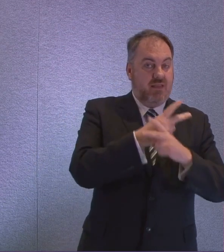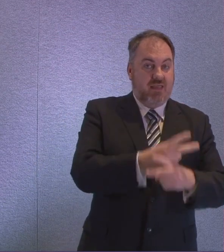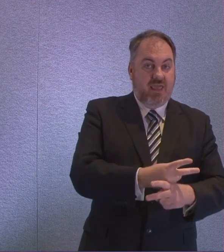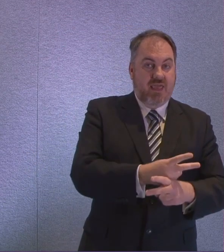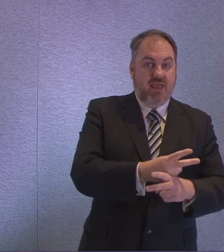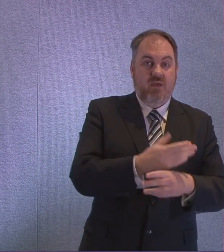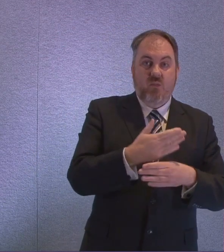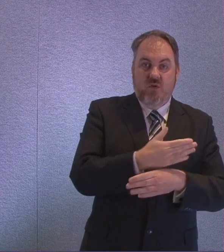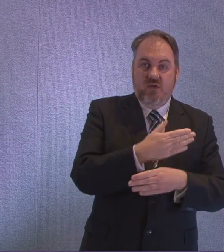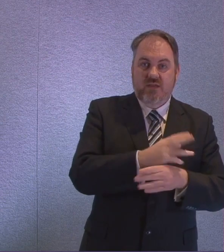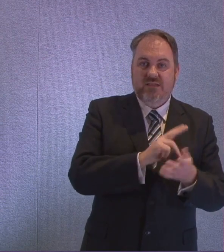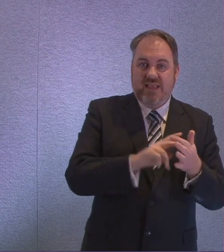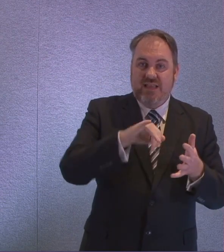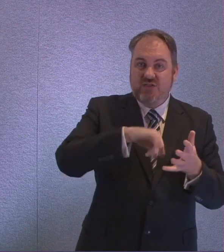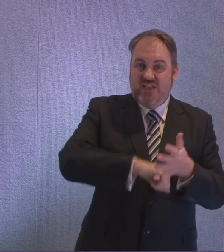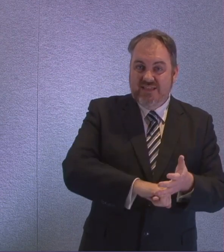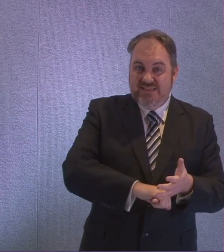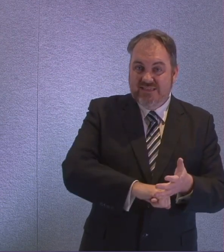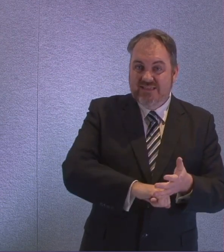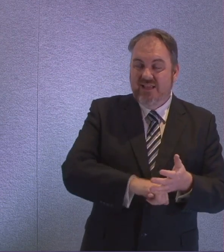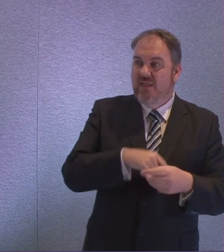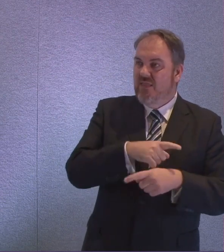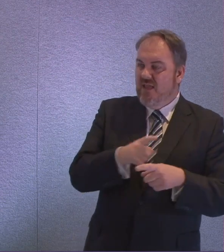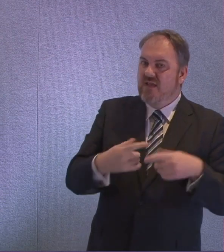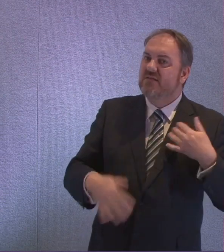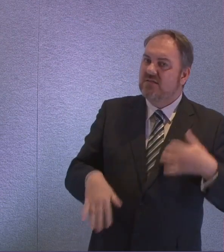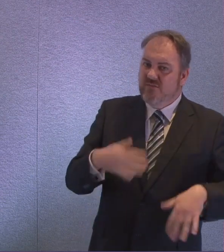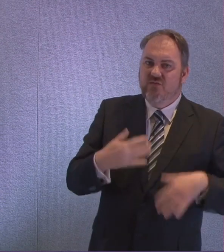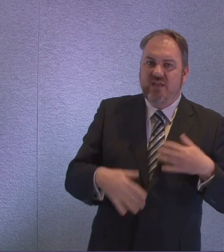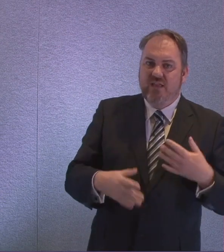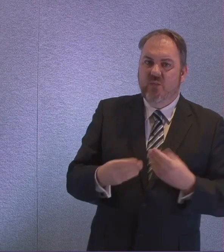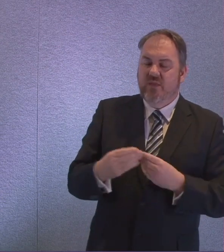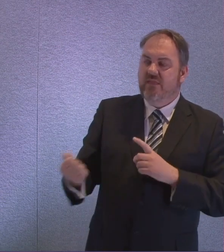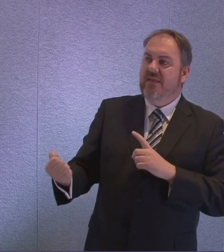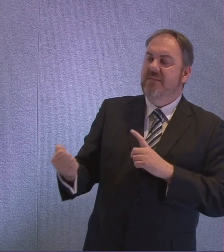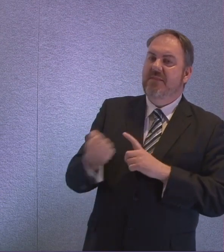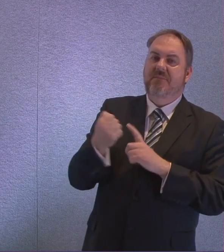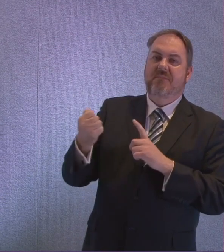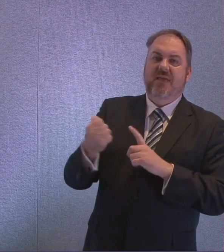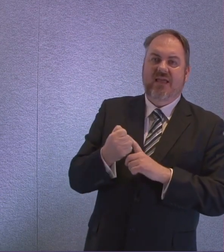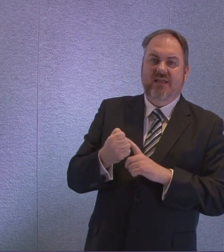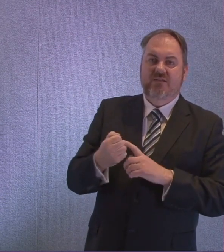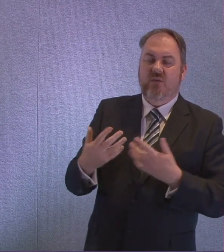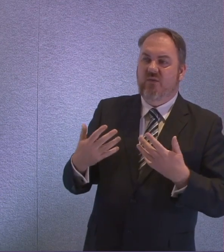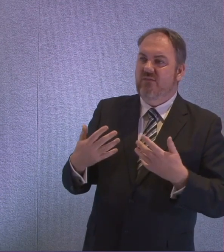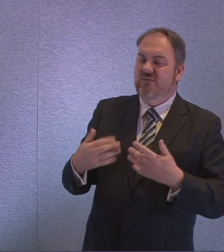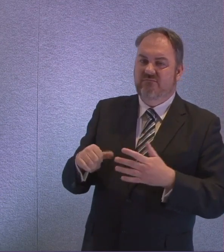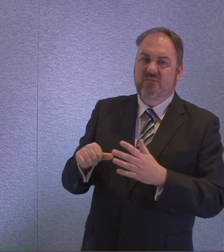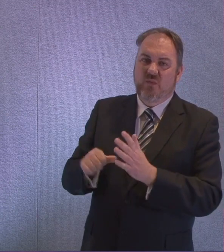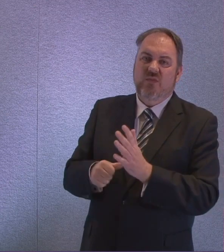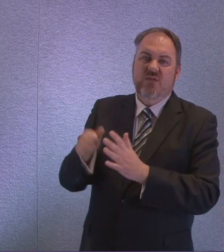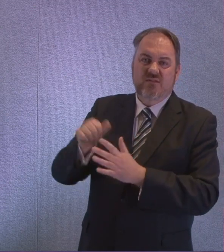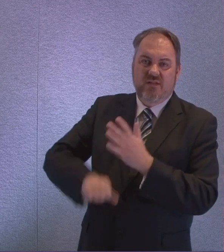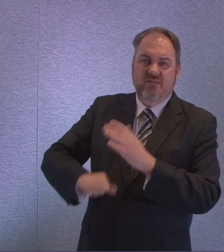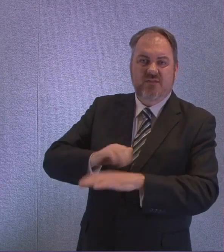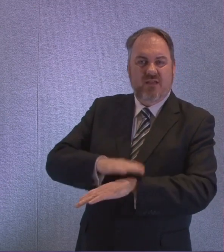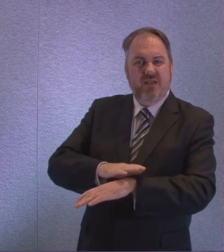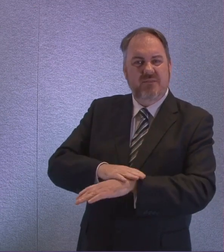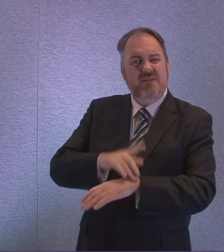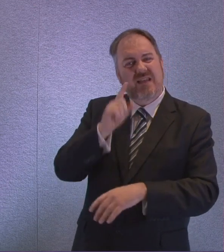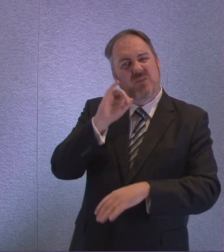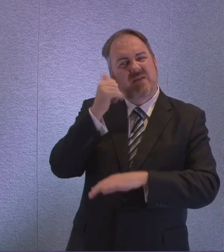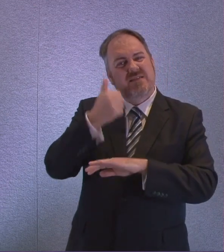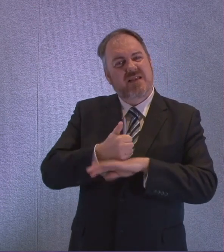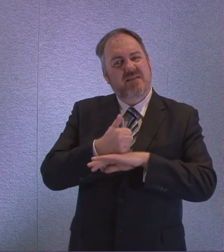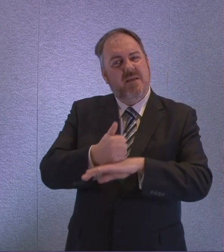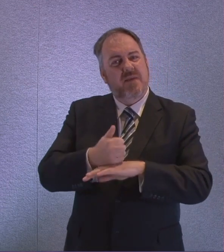we just can't wait until all of this is over before we start to address those issues so can we put in place